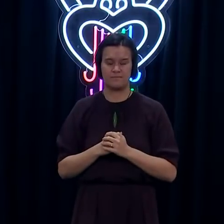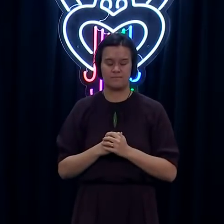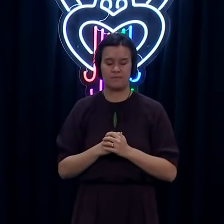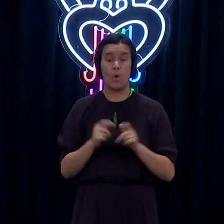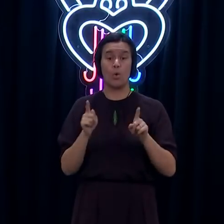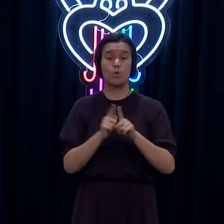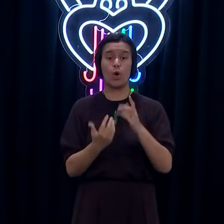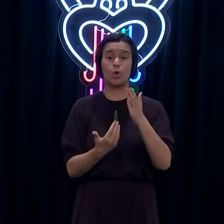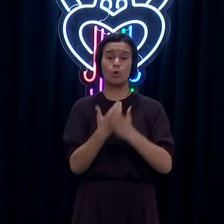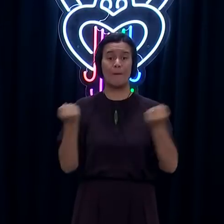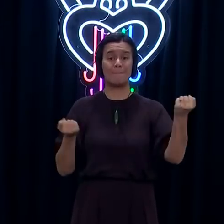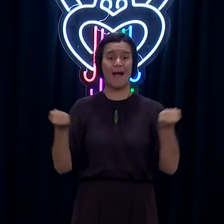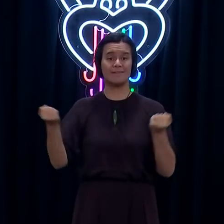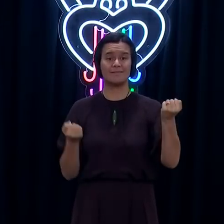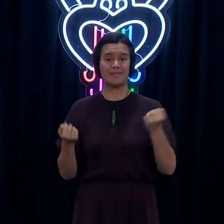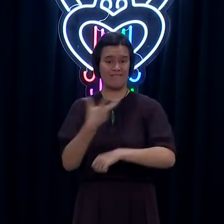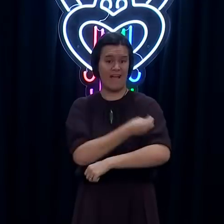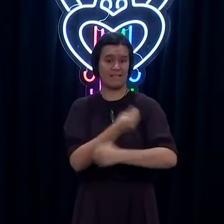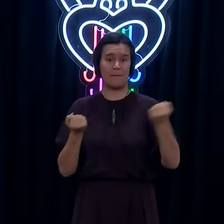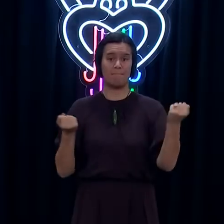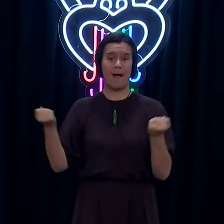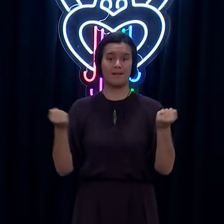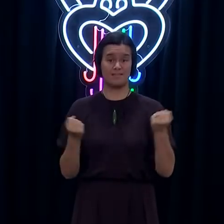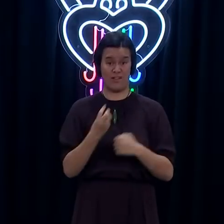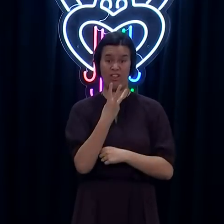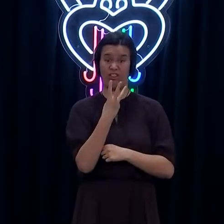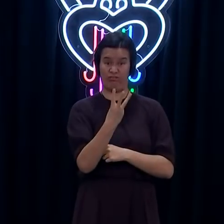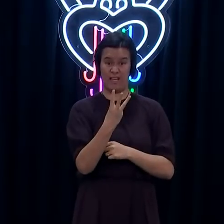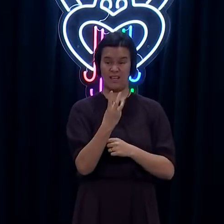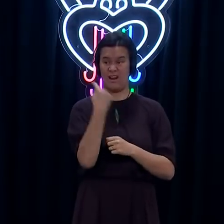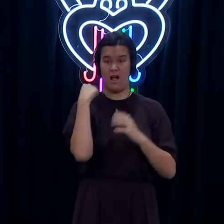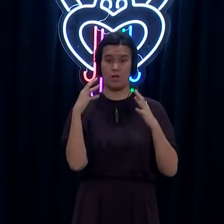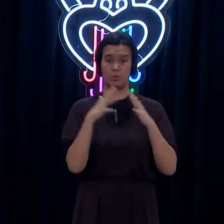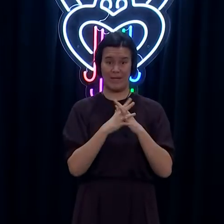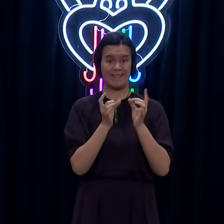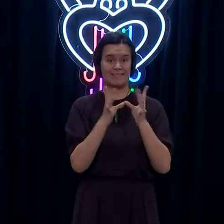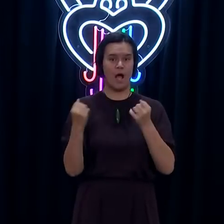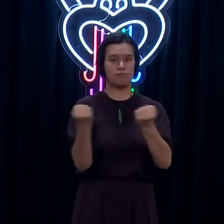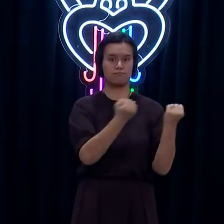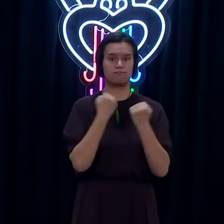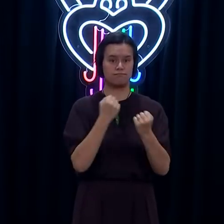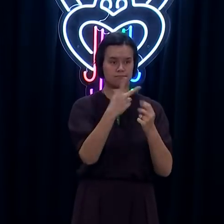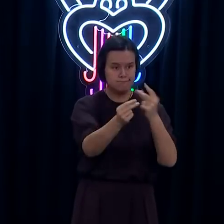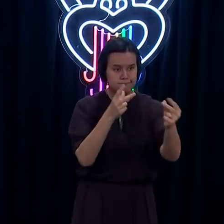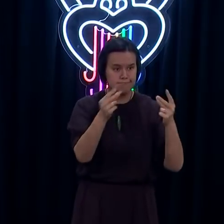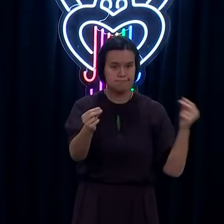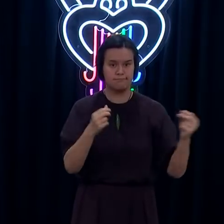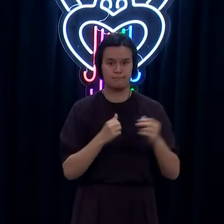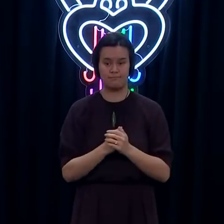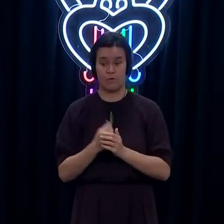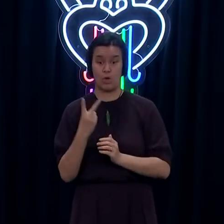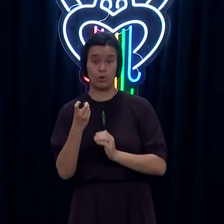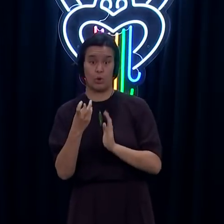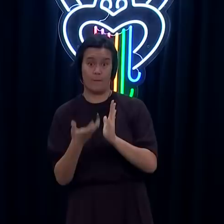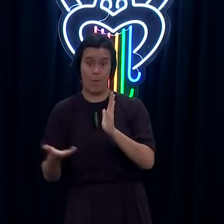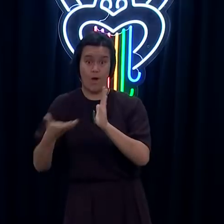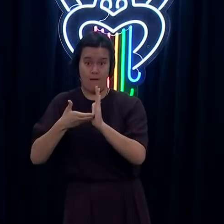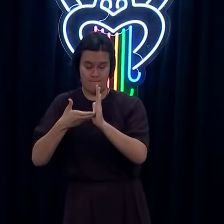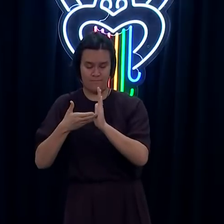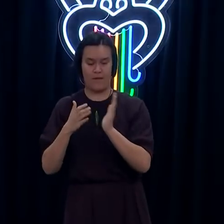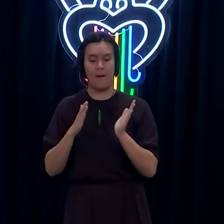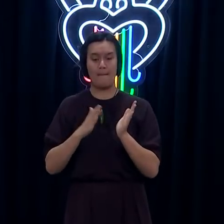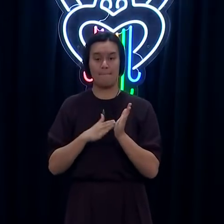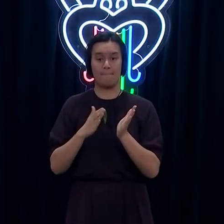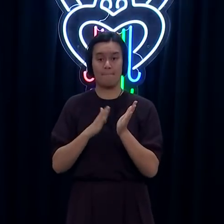successful start. From tomorrow, an additional two buses will be on the road operated by Māori providers, Manurewa Marae